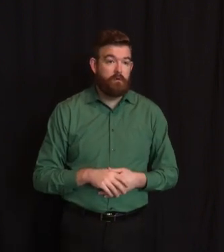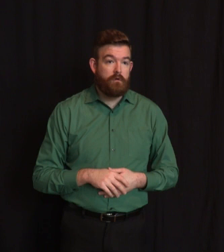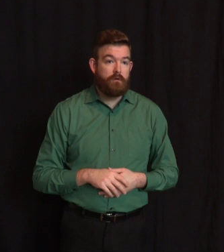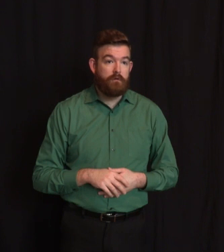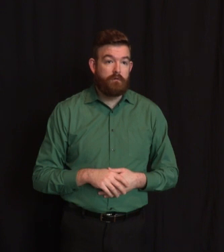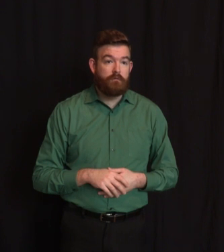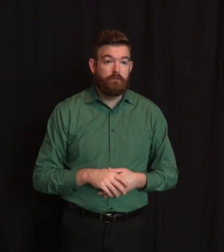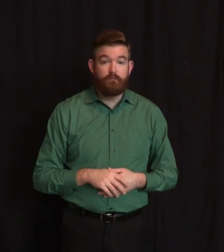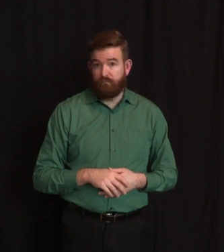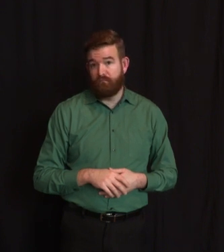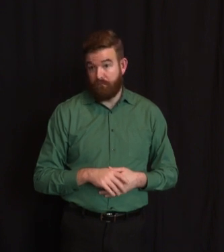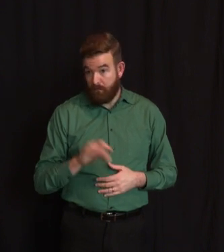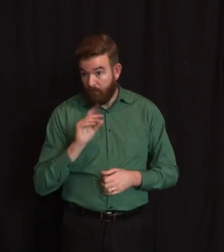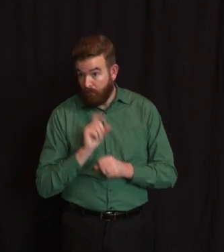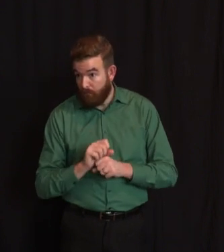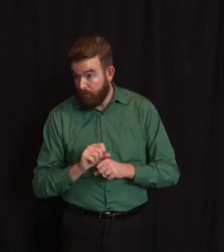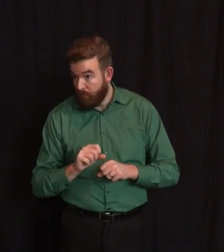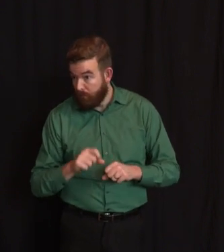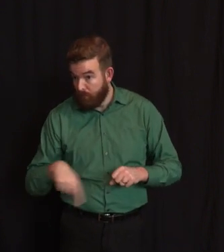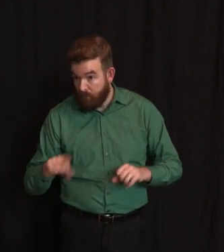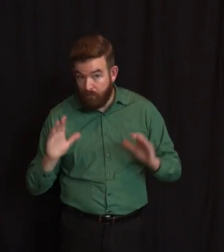my personal guess. But Judy, over to you.